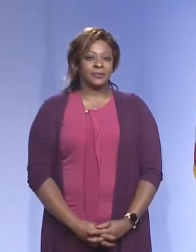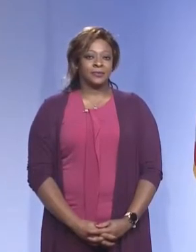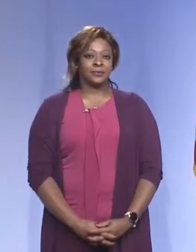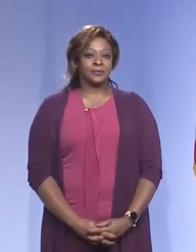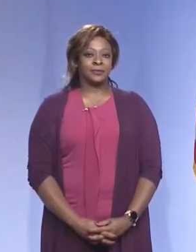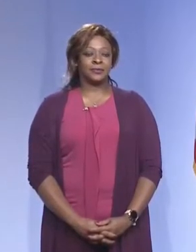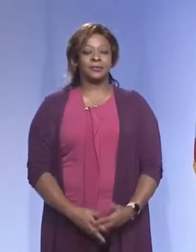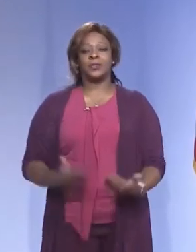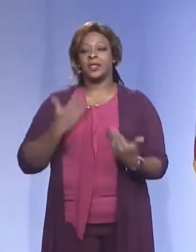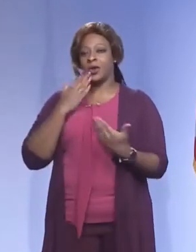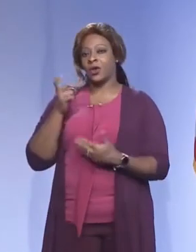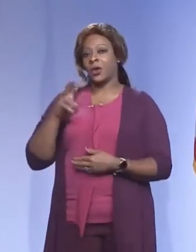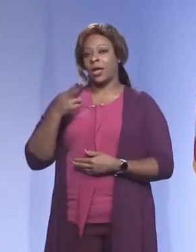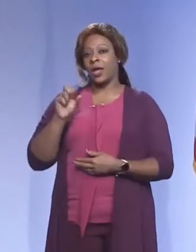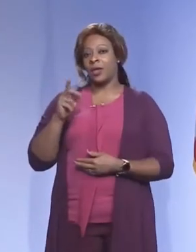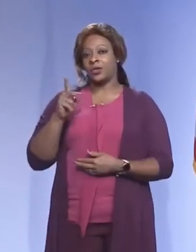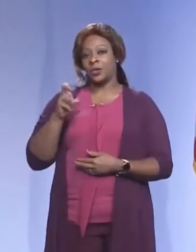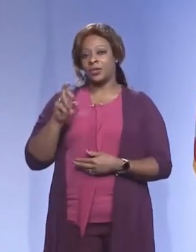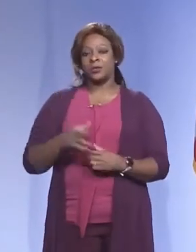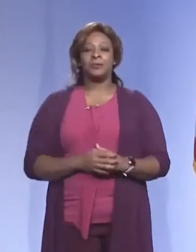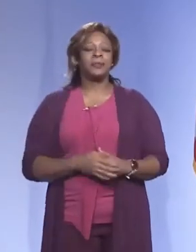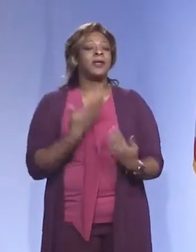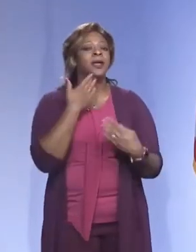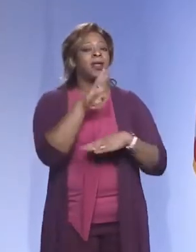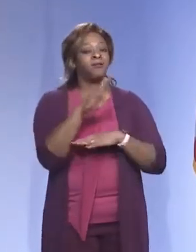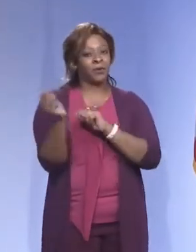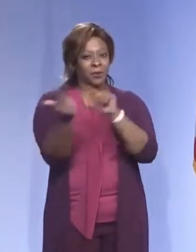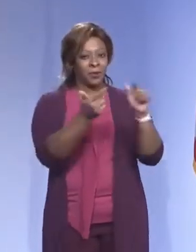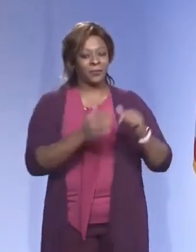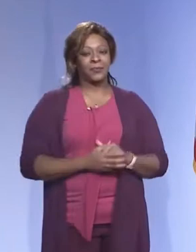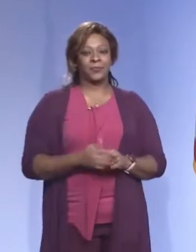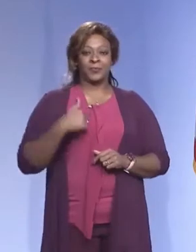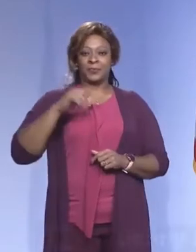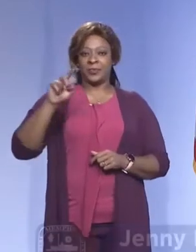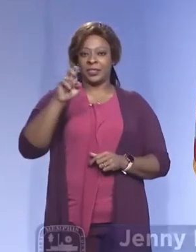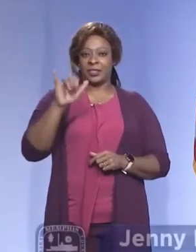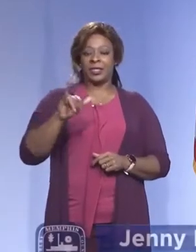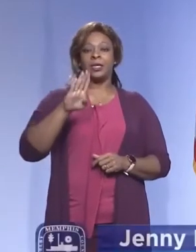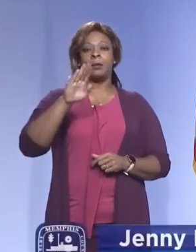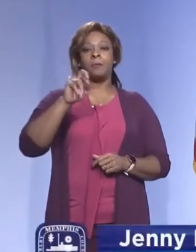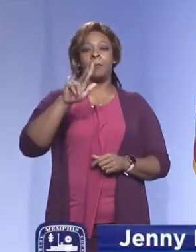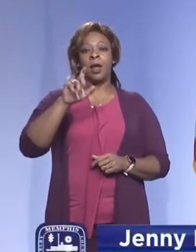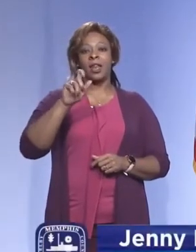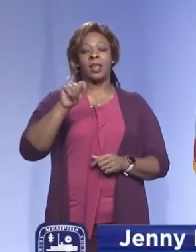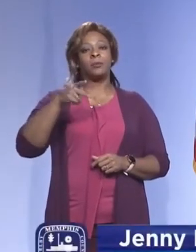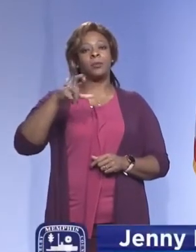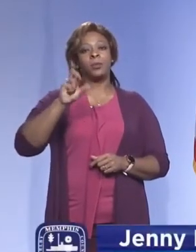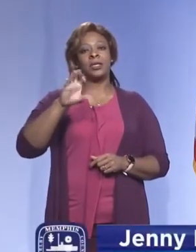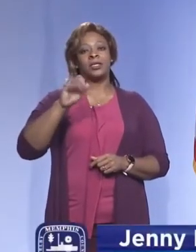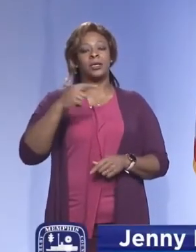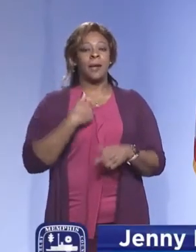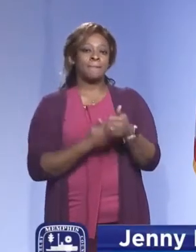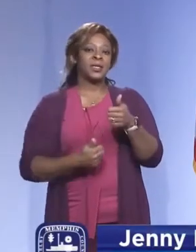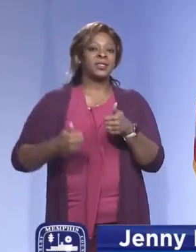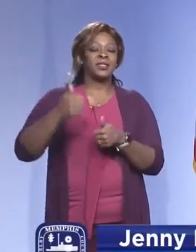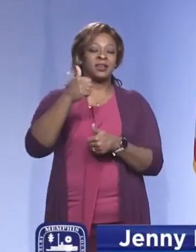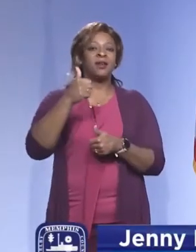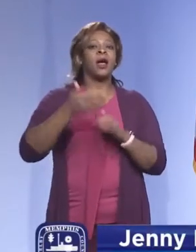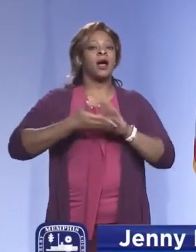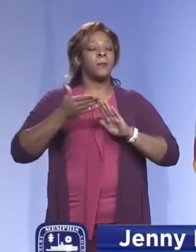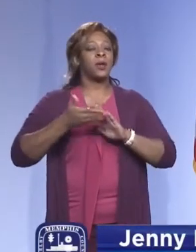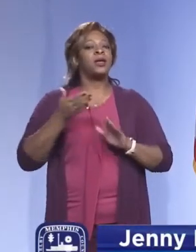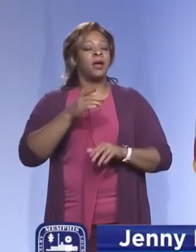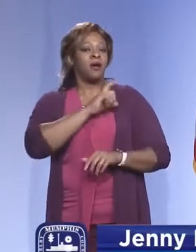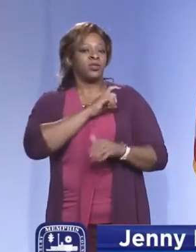Thank you, Dr. Househalter. Good afternoon, everyone. I'm Jenny Bartlett-Prescott. I'm the Chief Operating Officer at Church